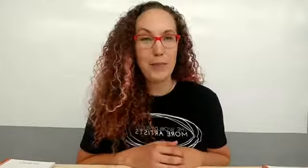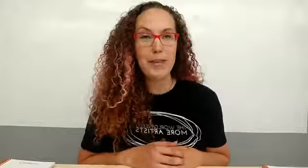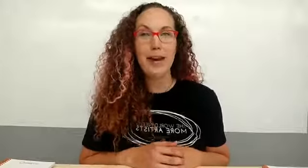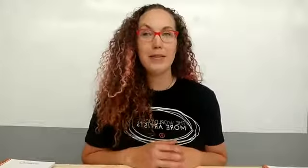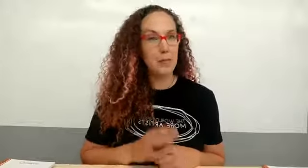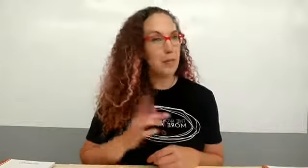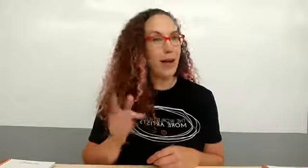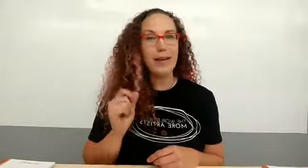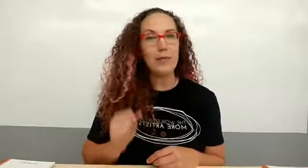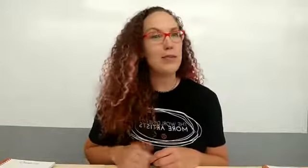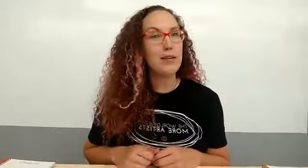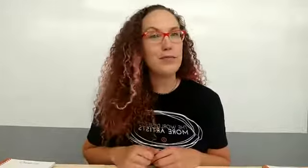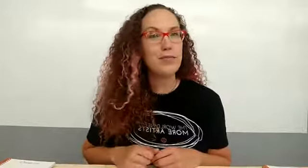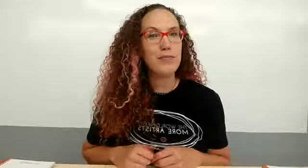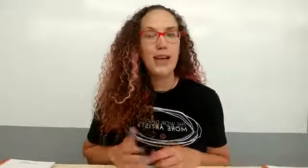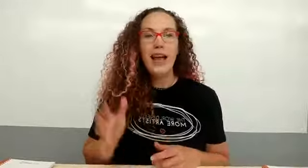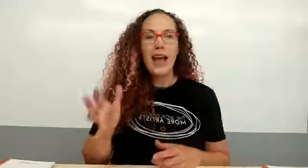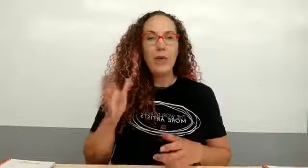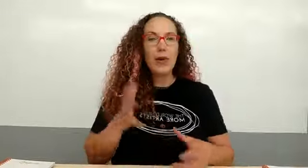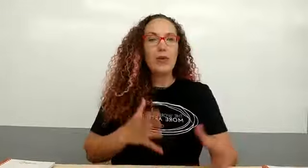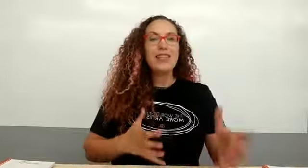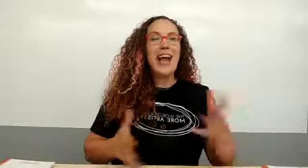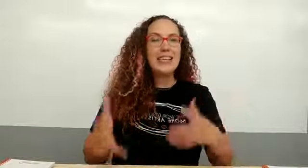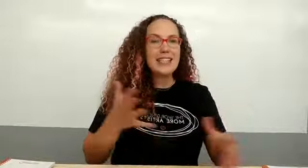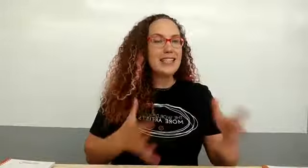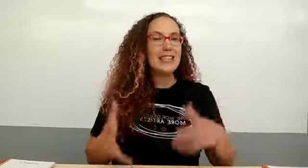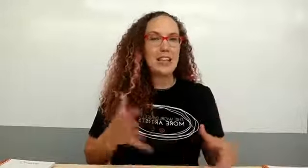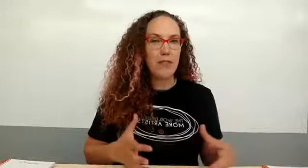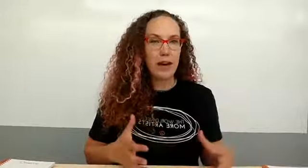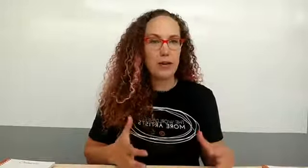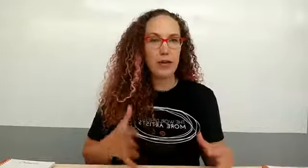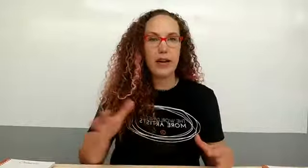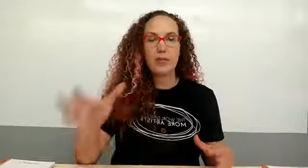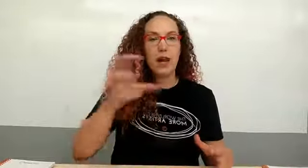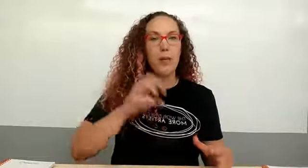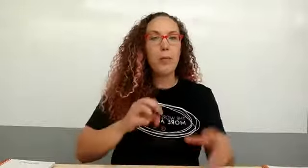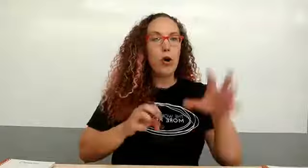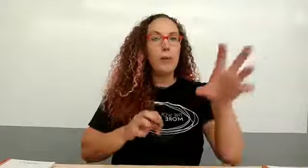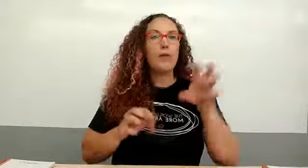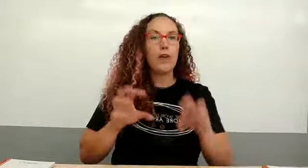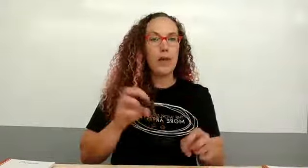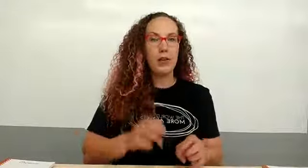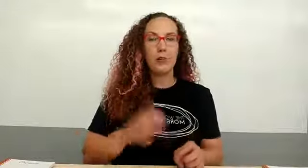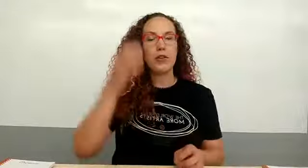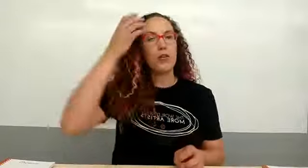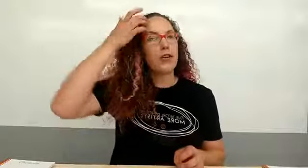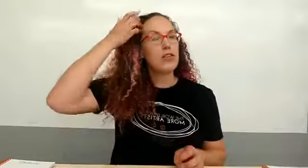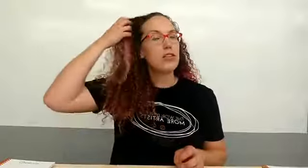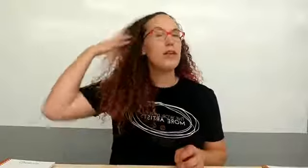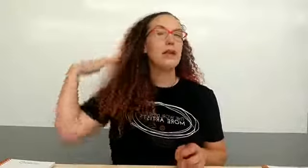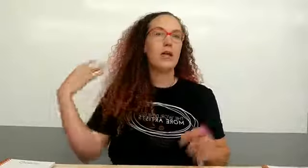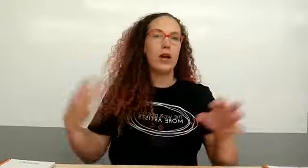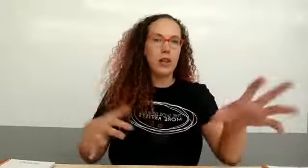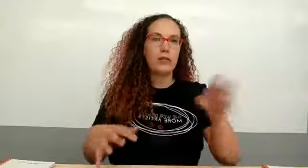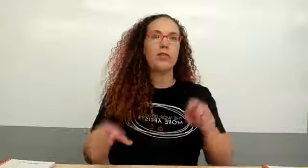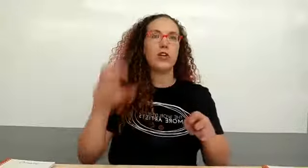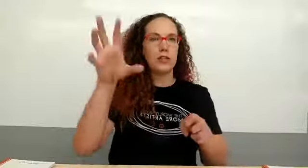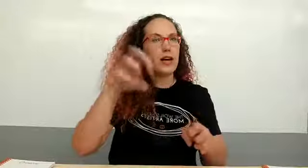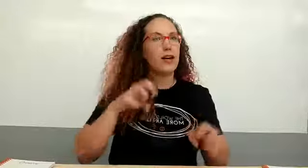website but i'll get them to you and we will test this stuff out okay so i will pull people from that group so if you're interested in being one of those first kind of